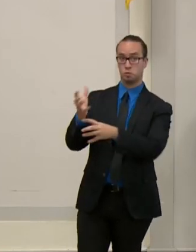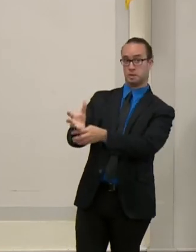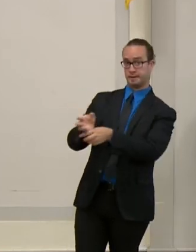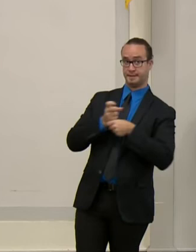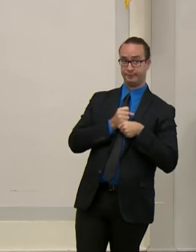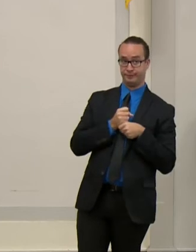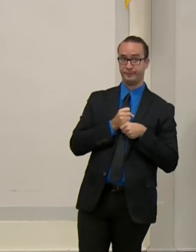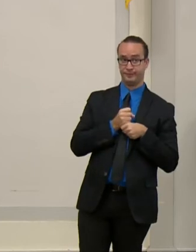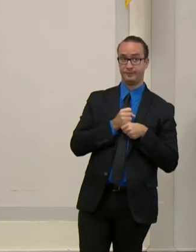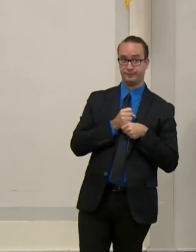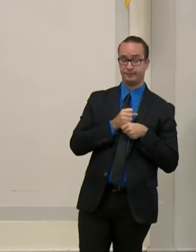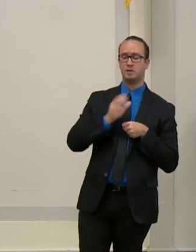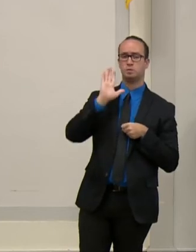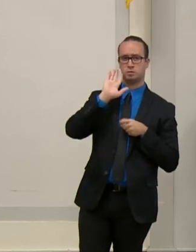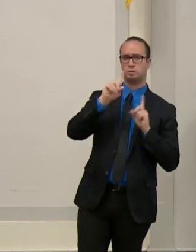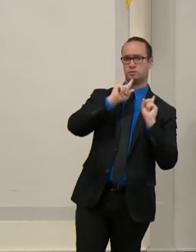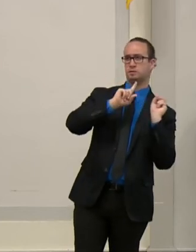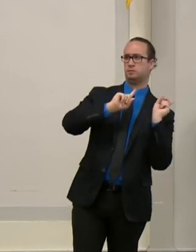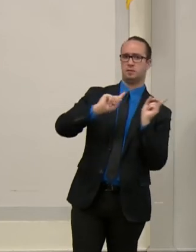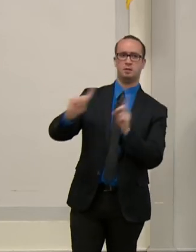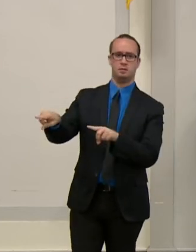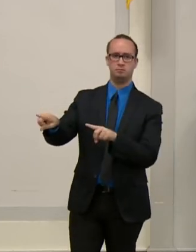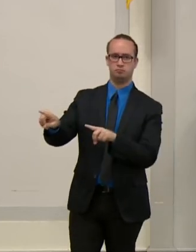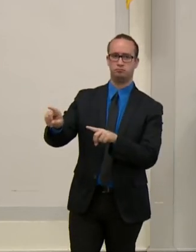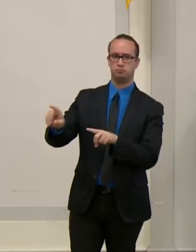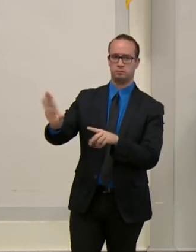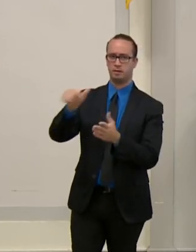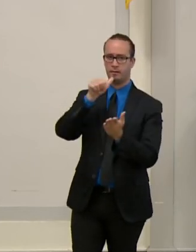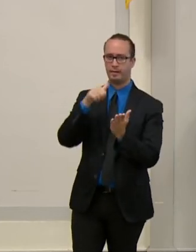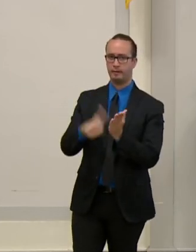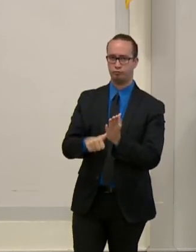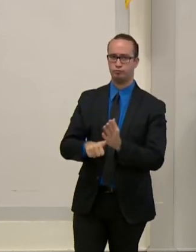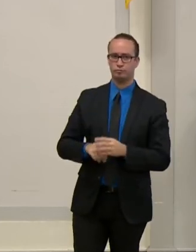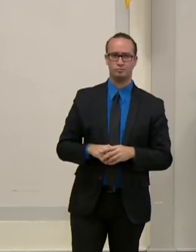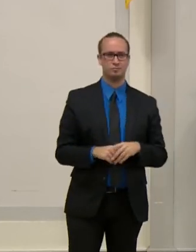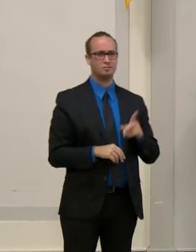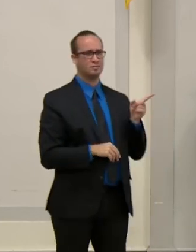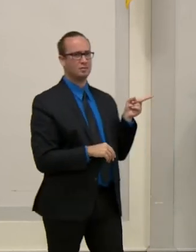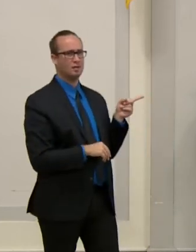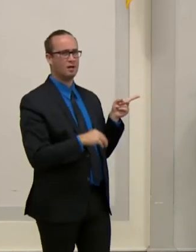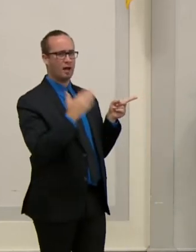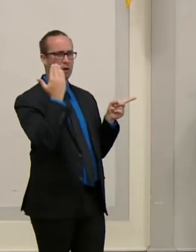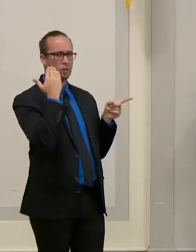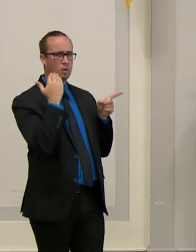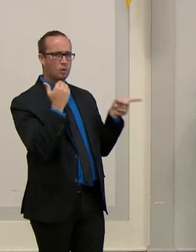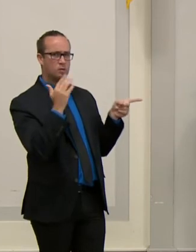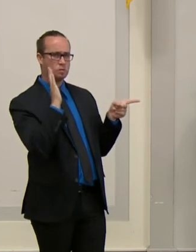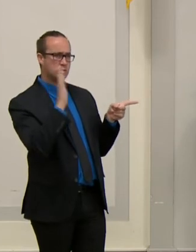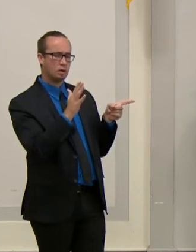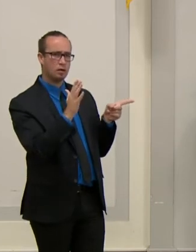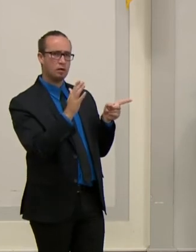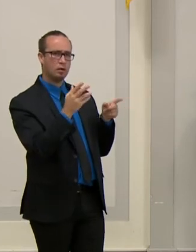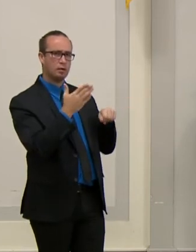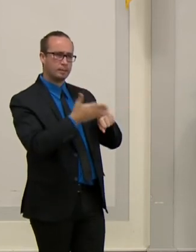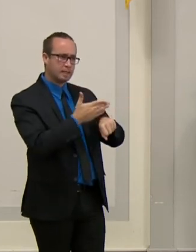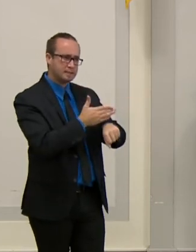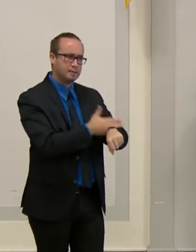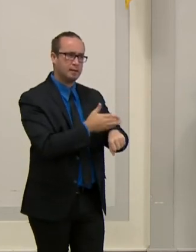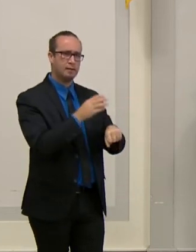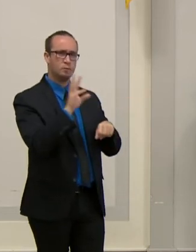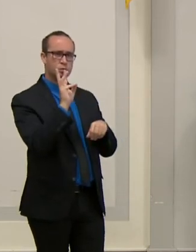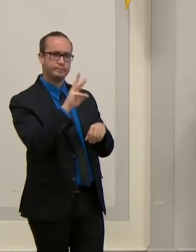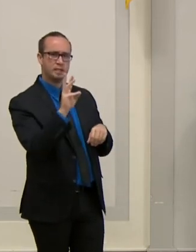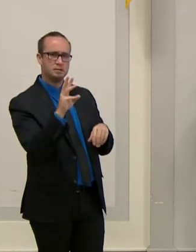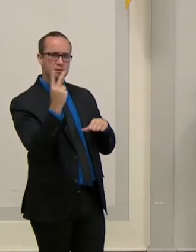response to the Councilman's letter. I know that you said that you are updating DPW's website two times a day, but is there anything else that